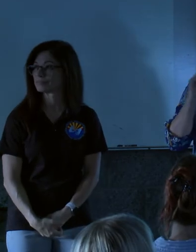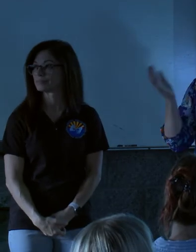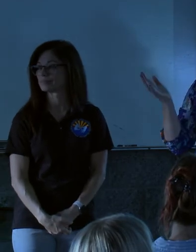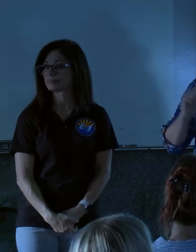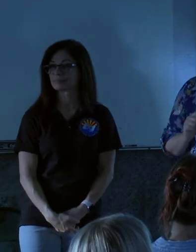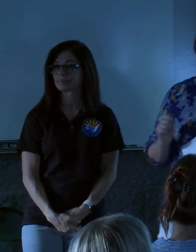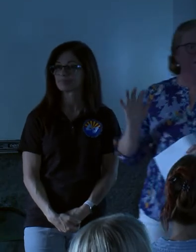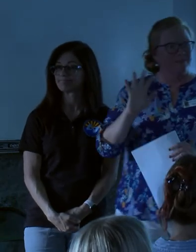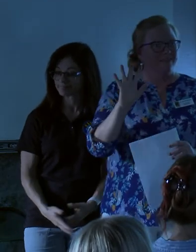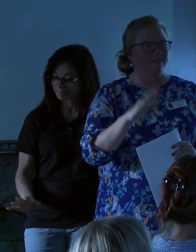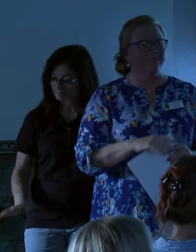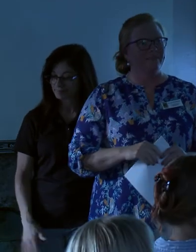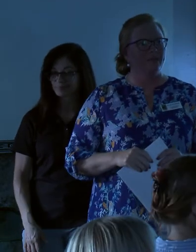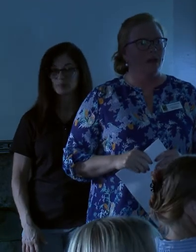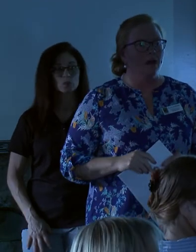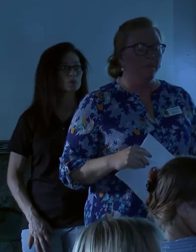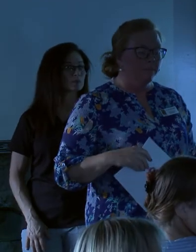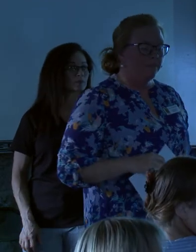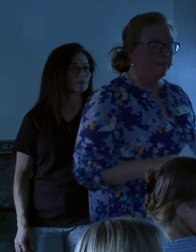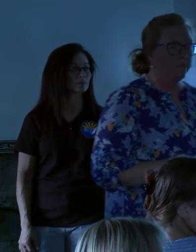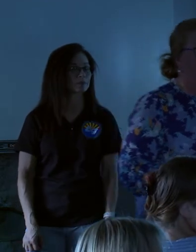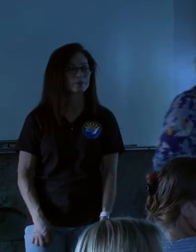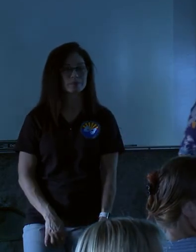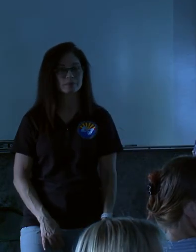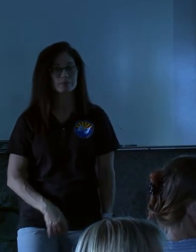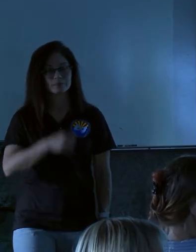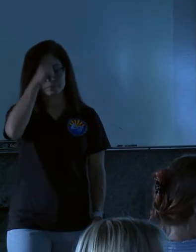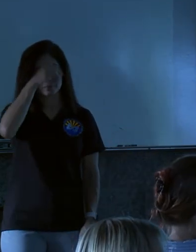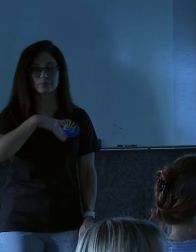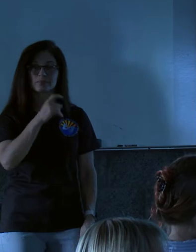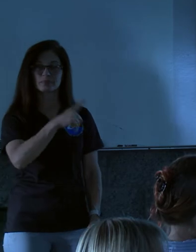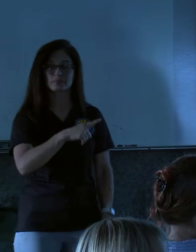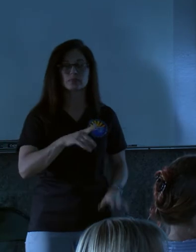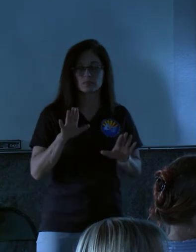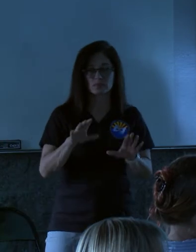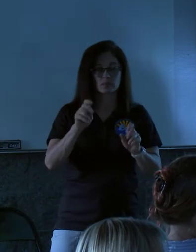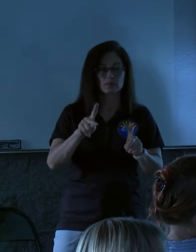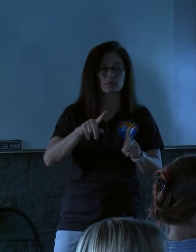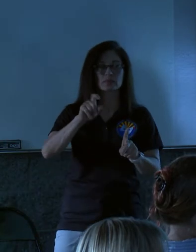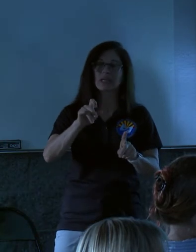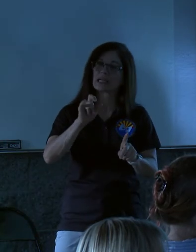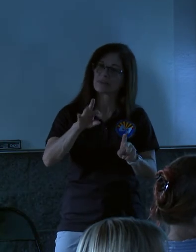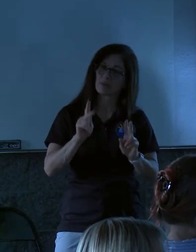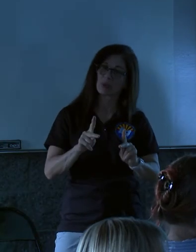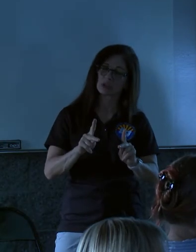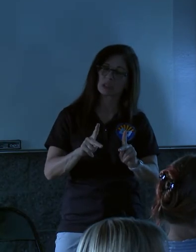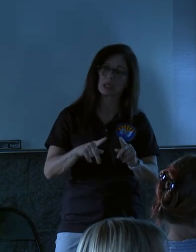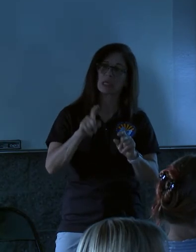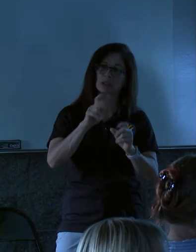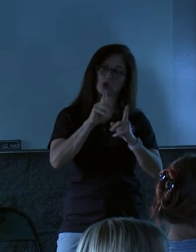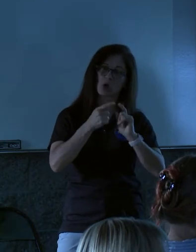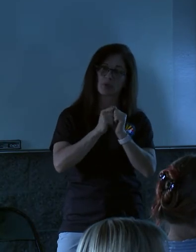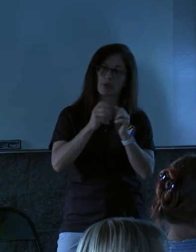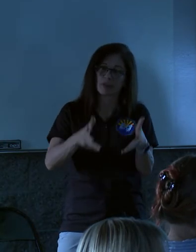And I don't think I have anything else. I've got a question. Okay, like if somebody needs to talk to you, they're more than likely going to have to leave a message